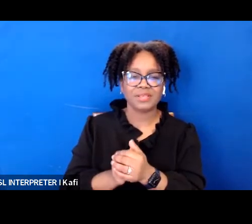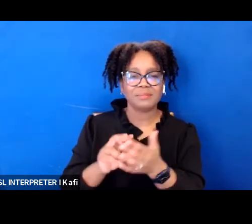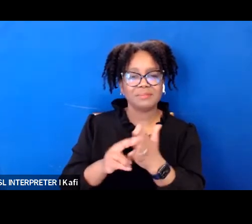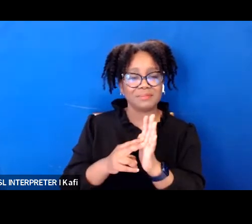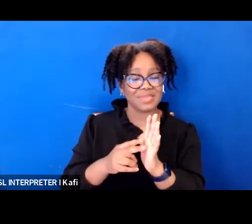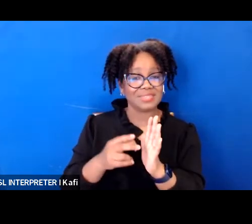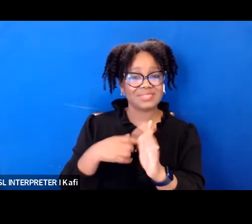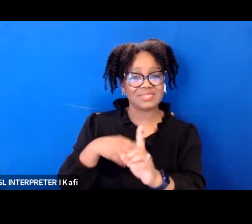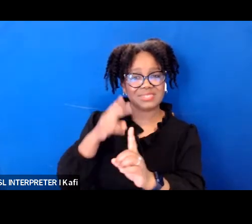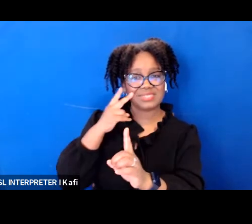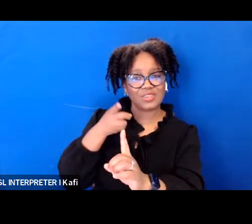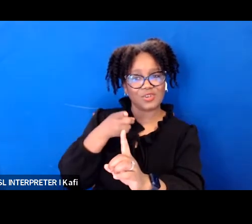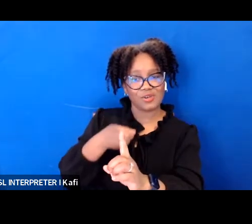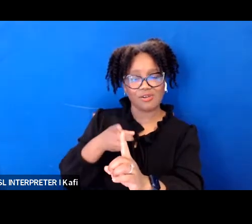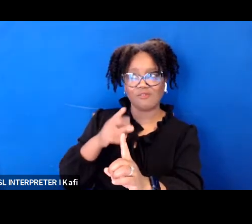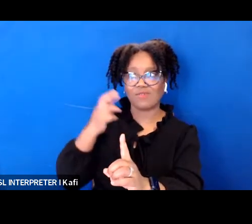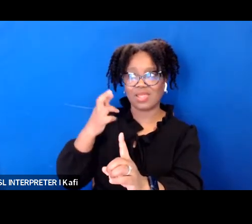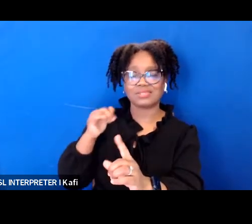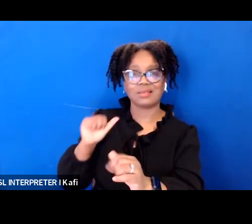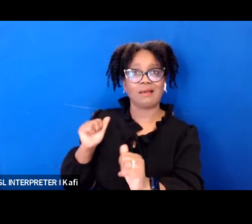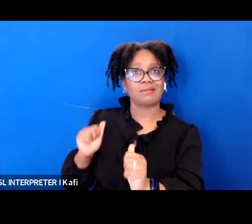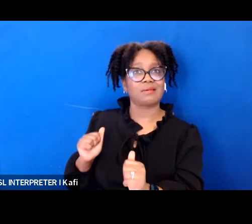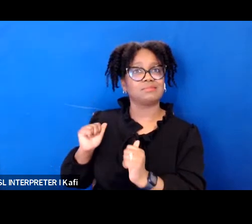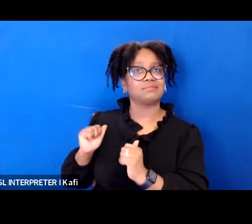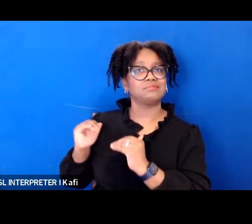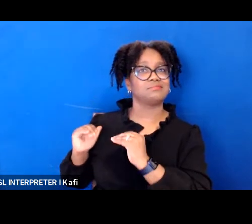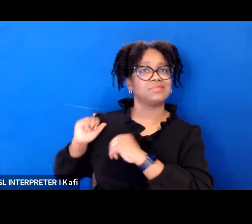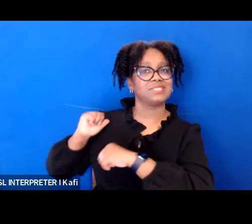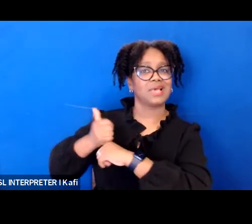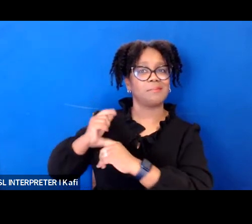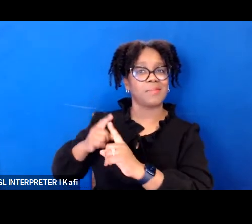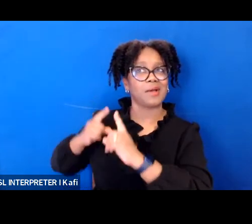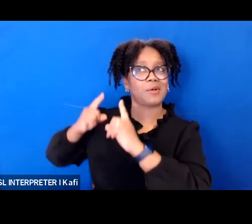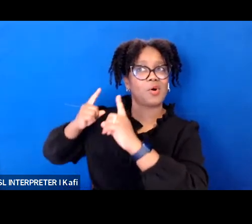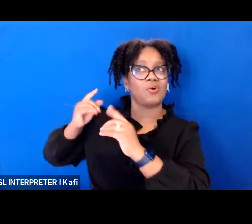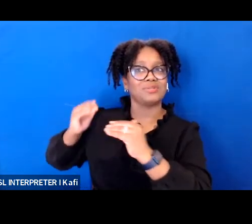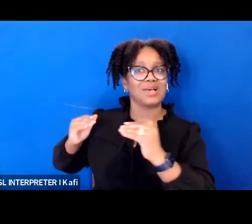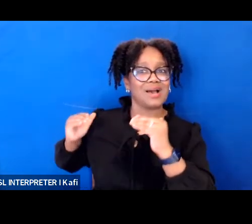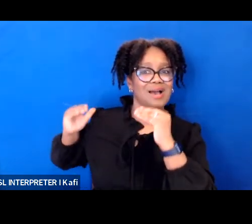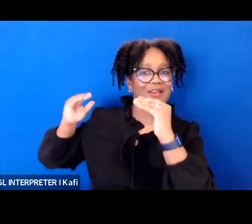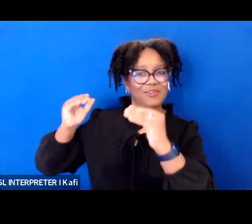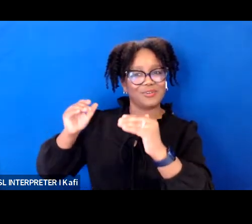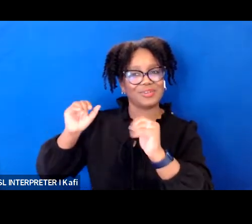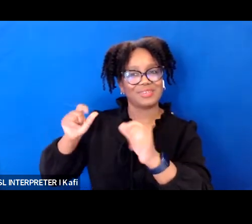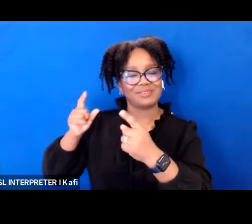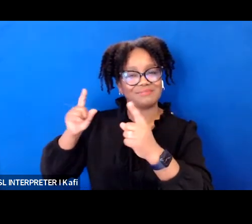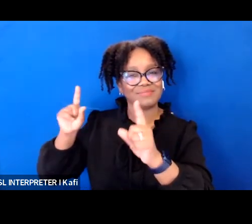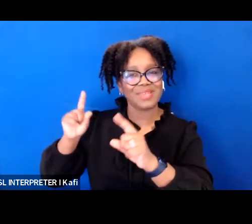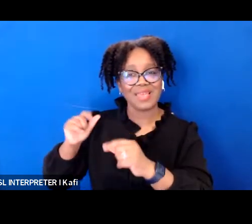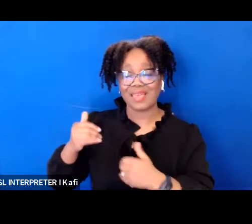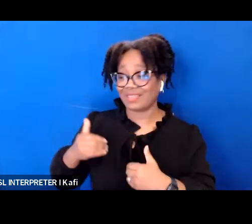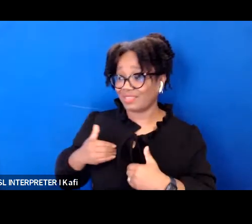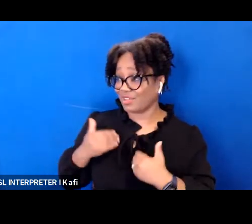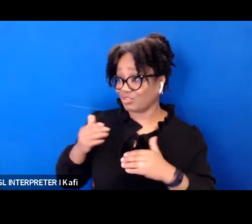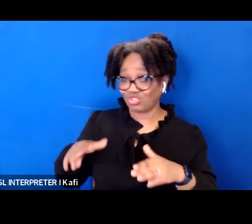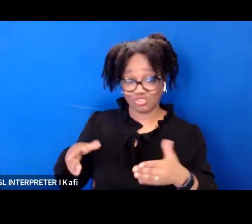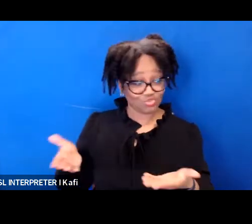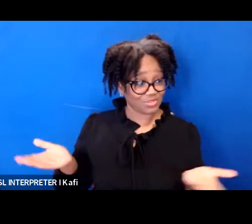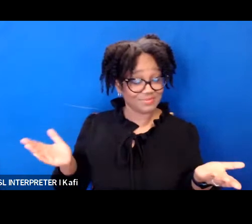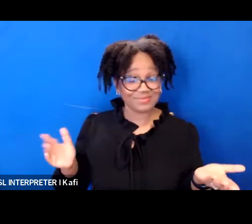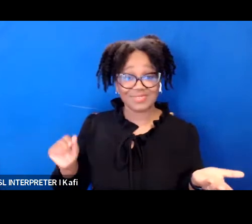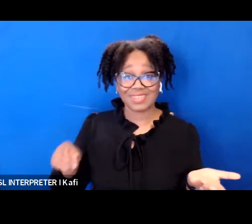towards and it's just incredible that younger children going to speak this into existence will be able to witness um judge